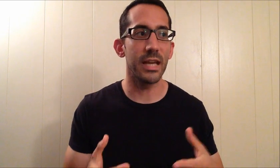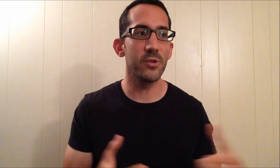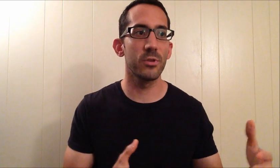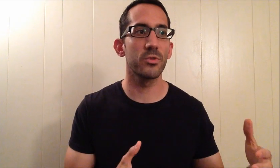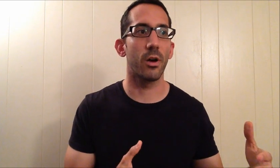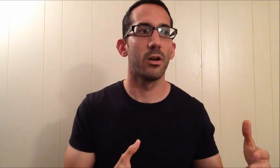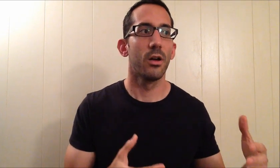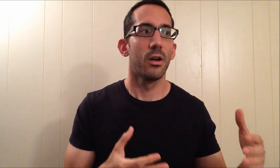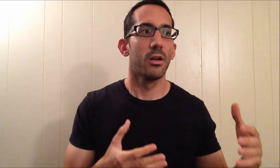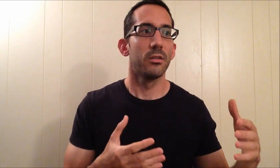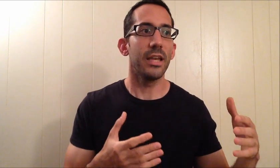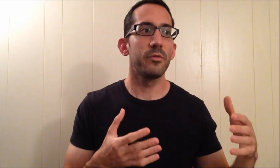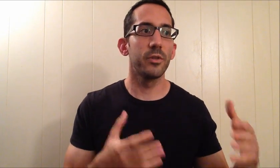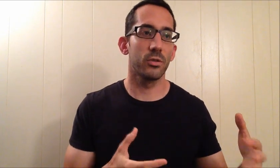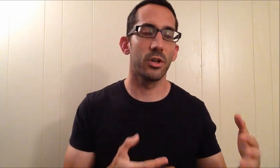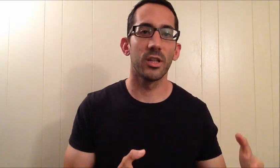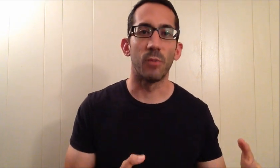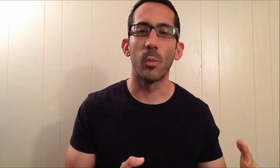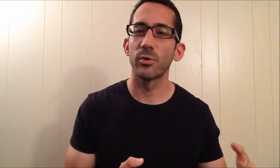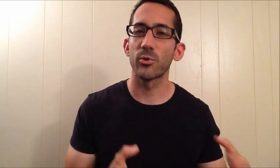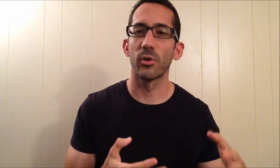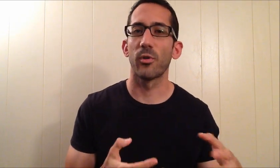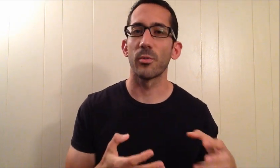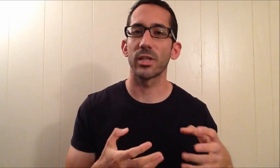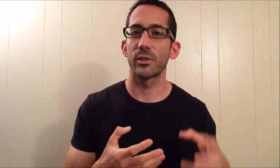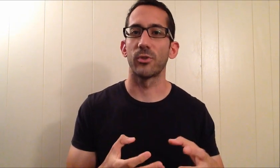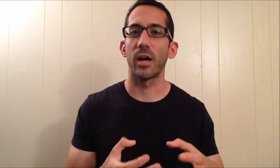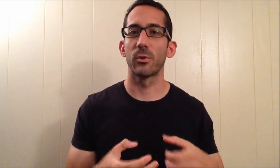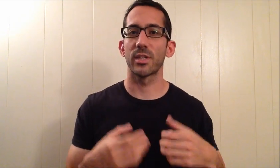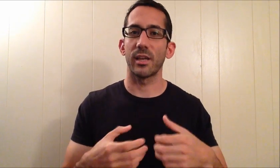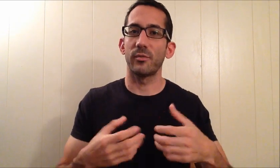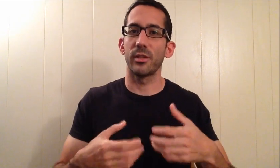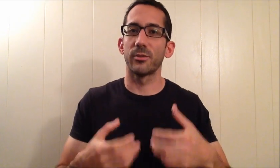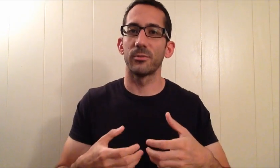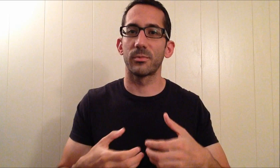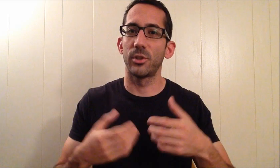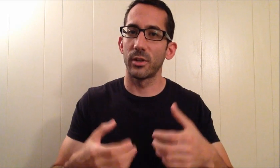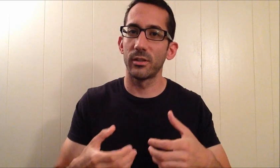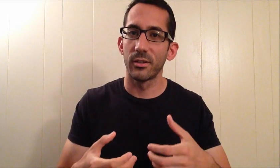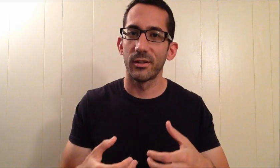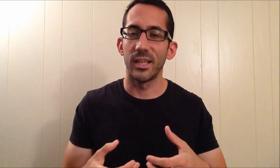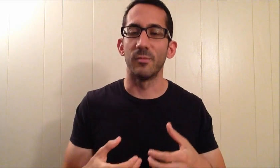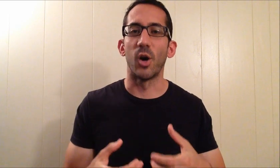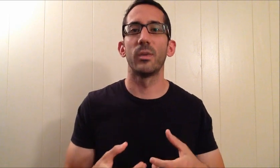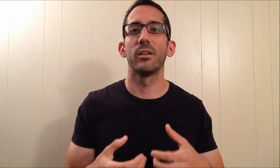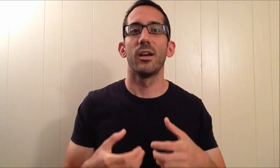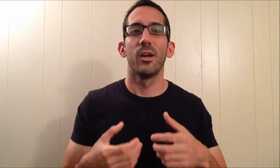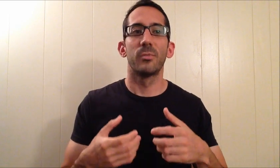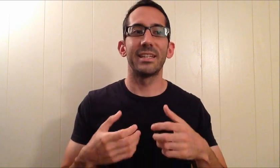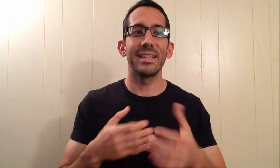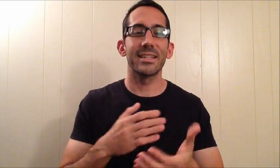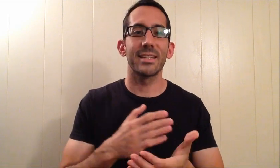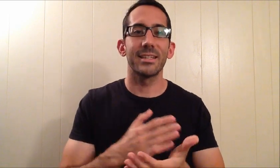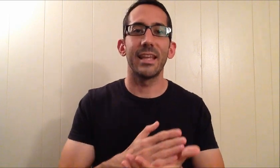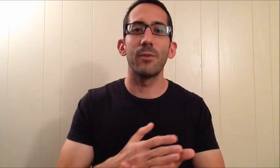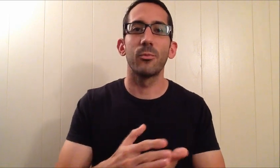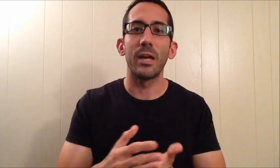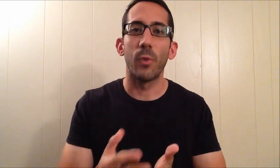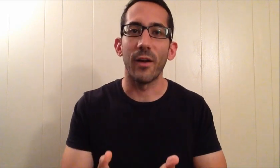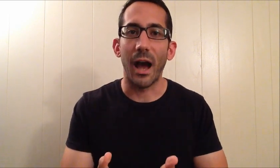daydreams, they feel good in the moment. They're sort of almost like a drug where it's like they feel good in the moment. But the thing is, they wear